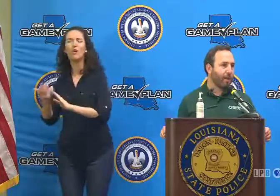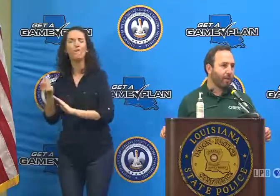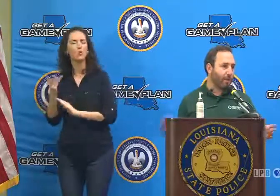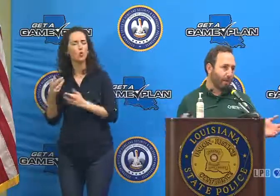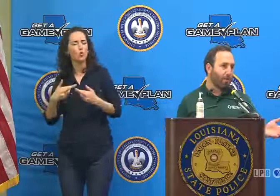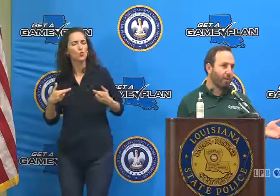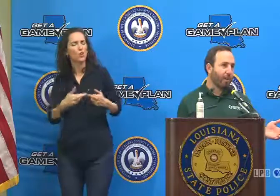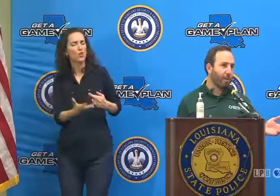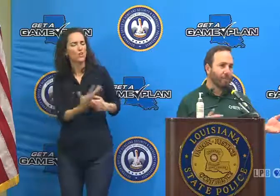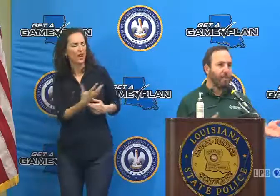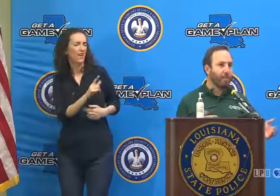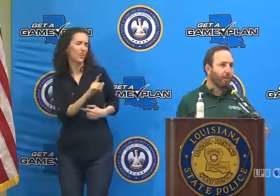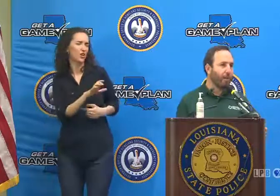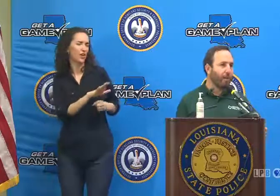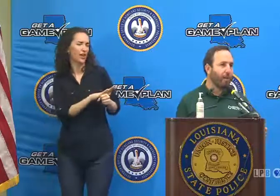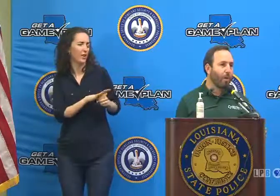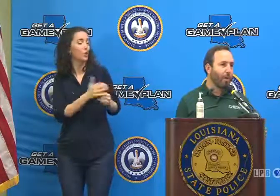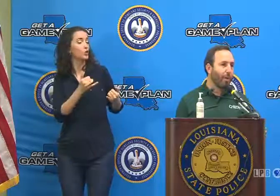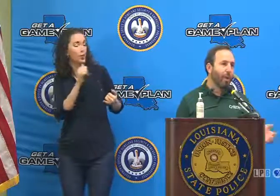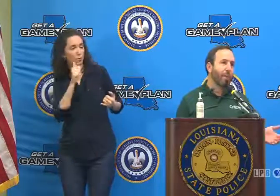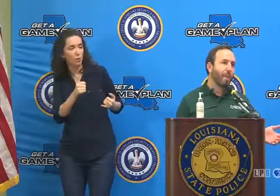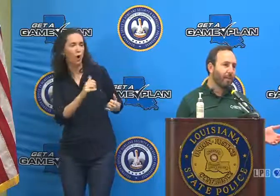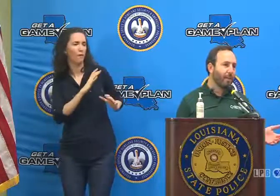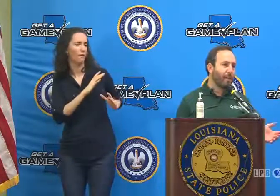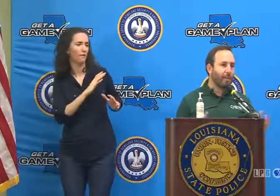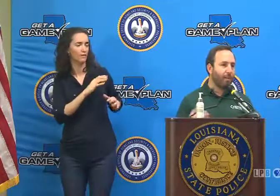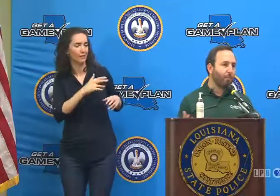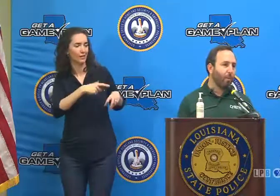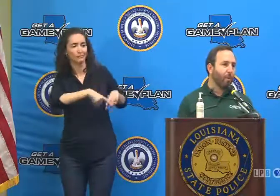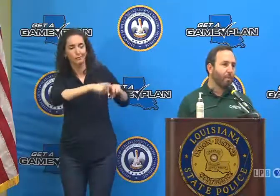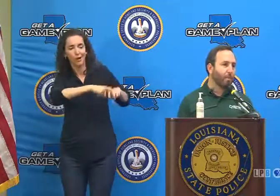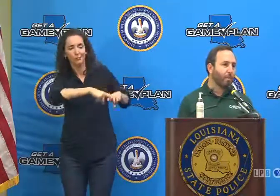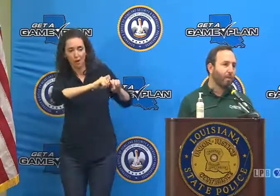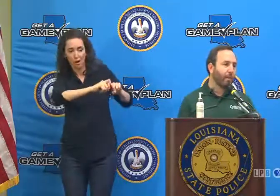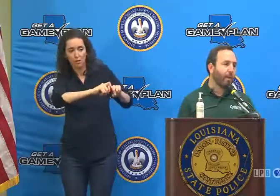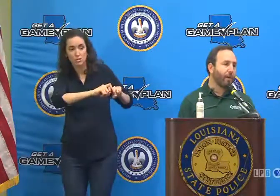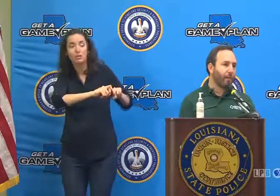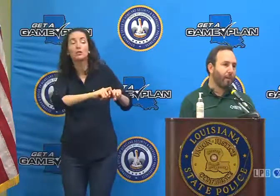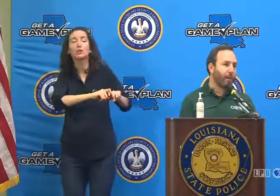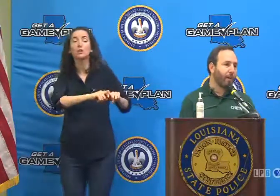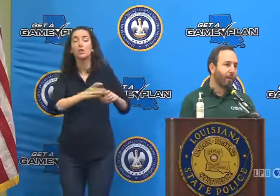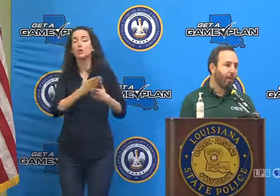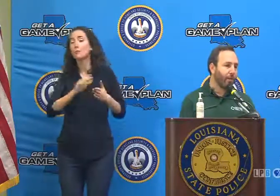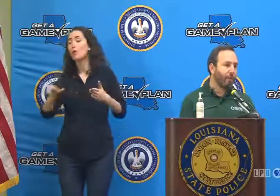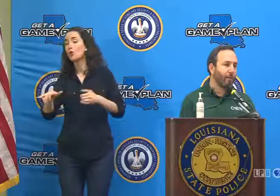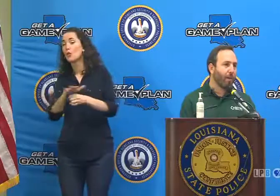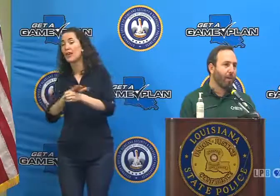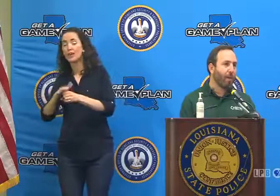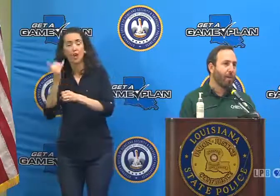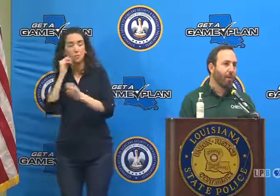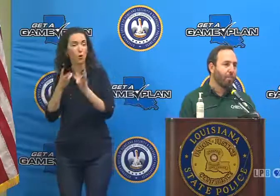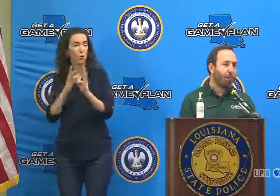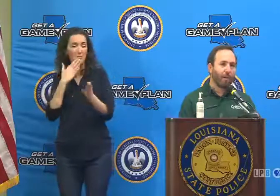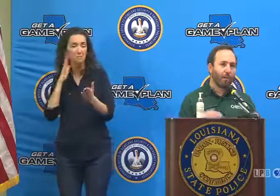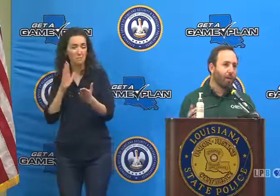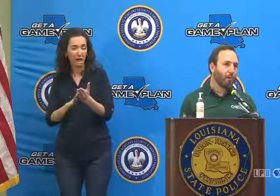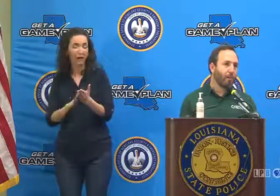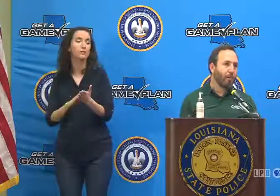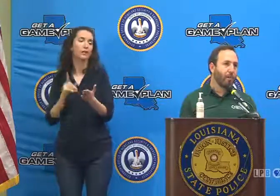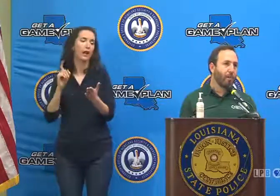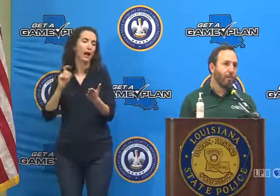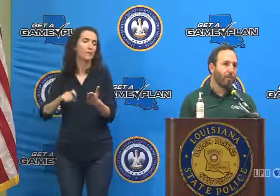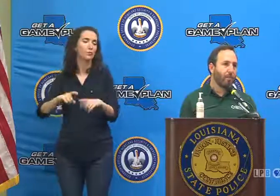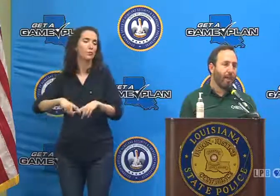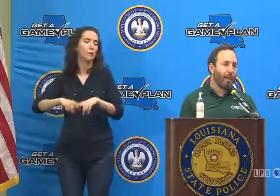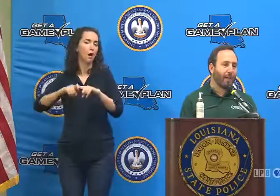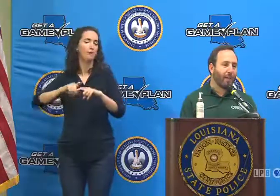Region 5, the Lake Charles area today and tomorrow. We hope that's it. If the weather is worse in other areas, we'll have to take a couple other offline. But by and large,